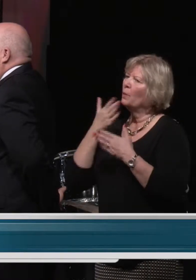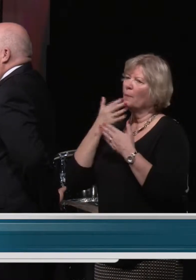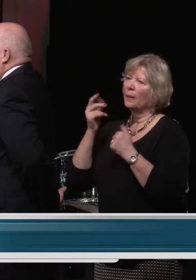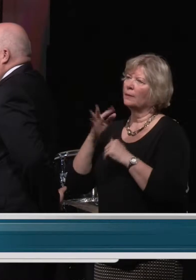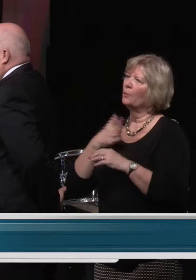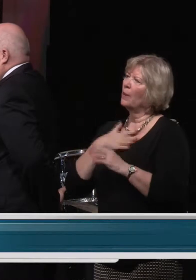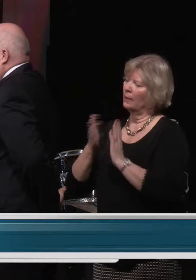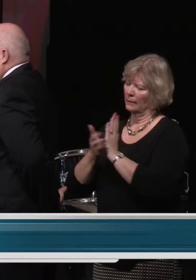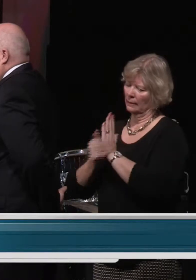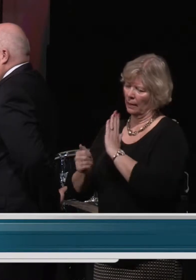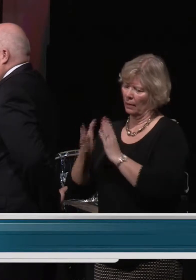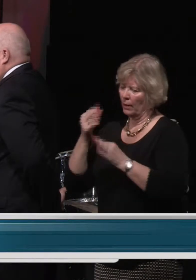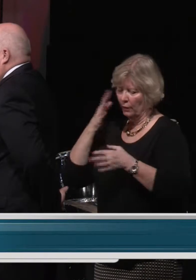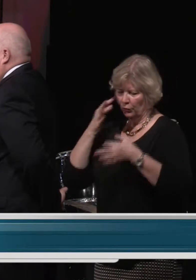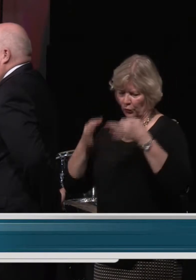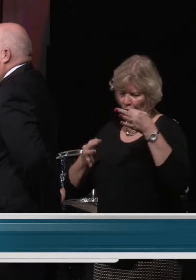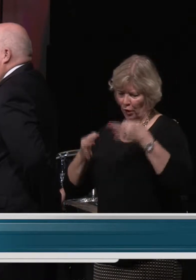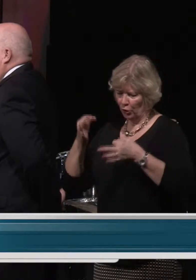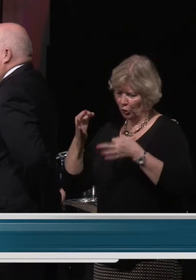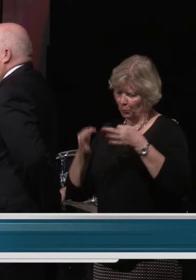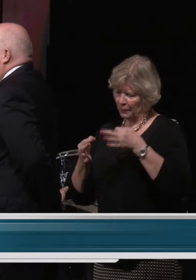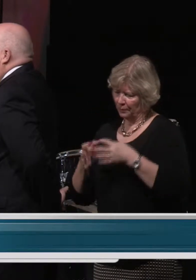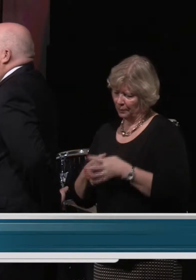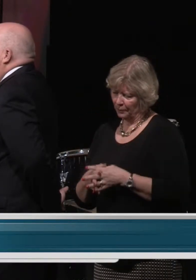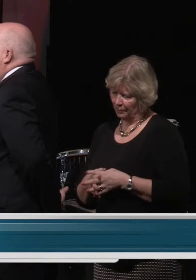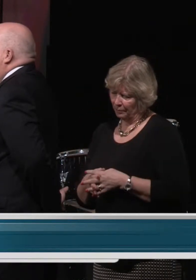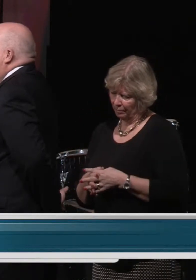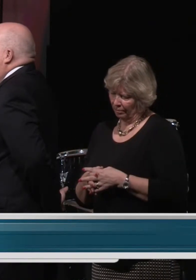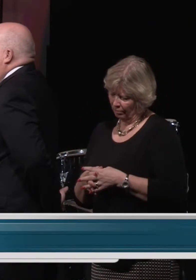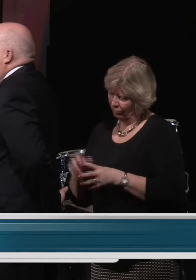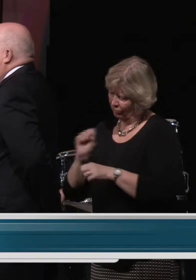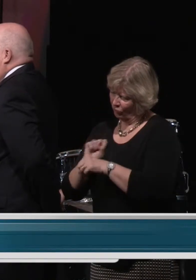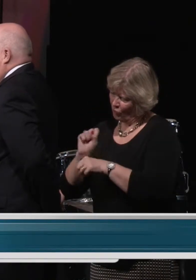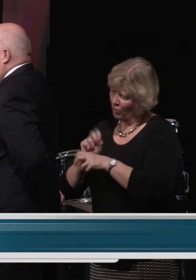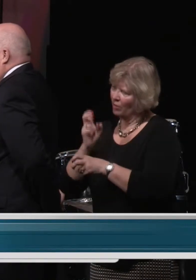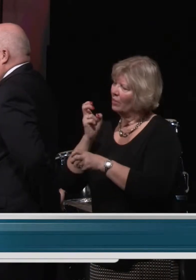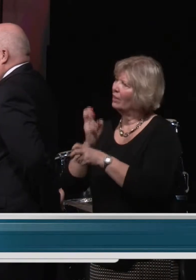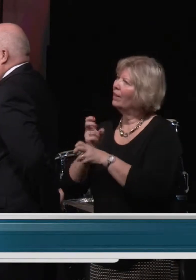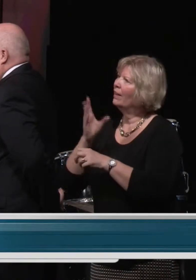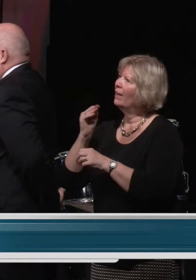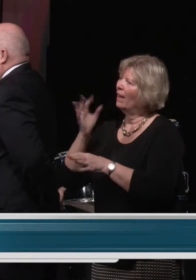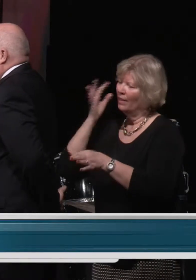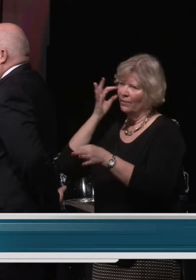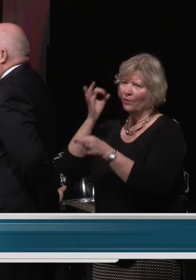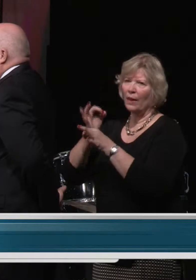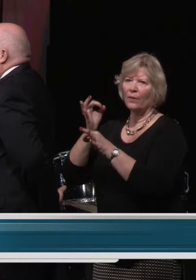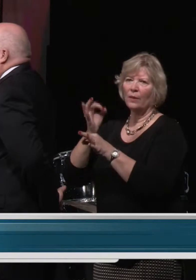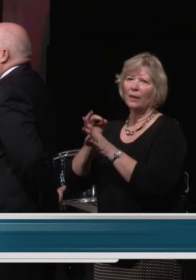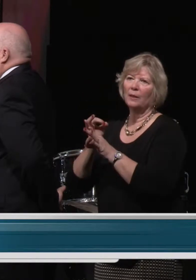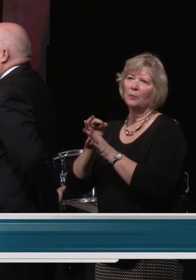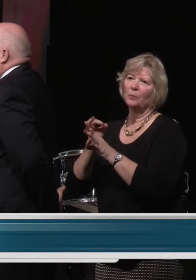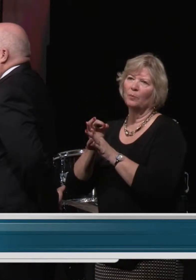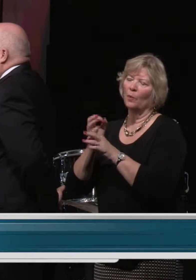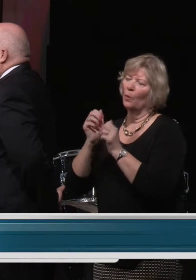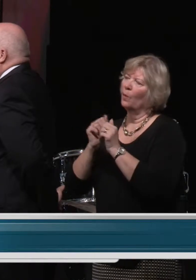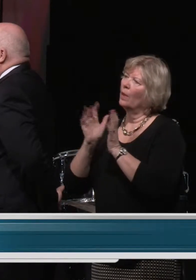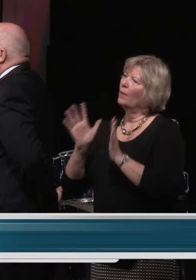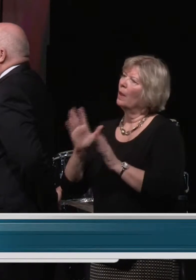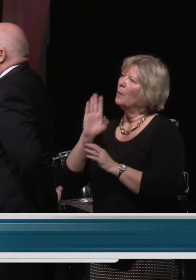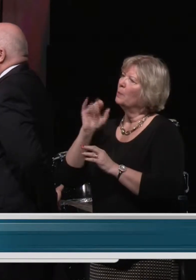my skill and judgment diligently and faithfully without